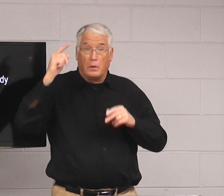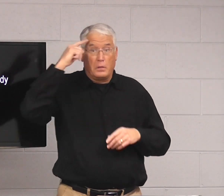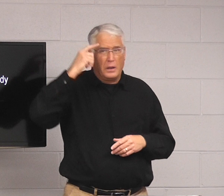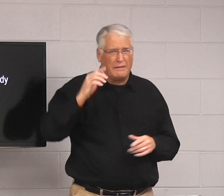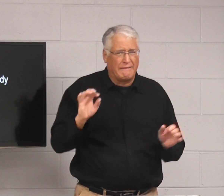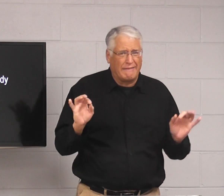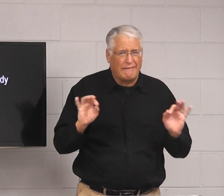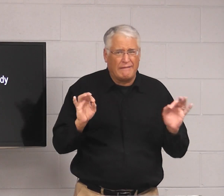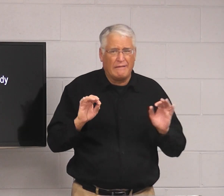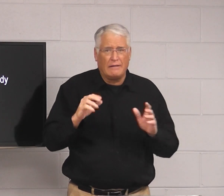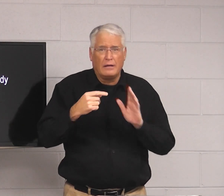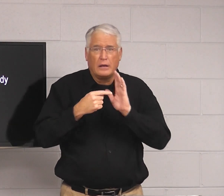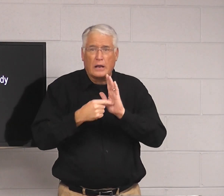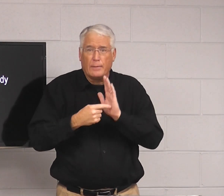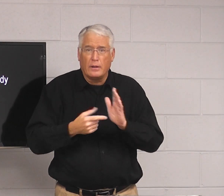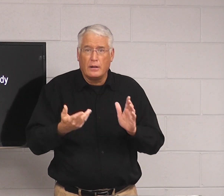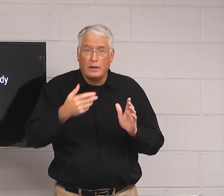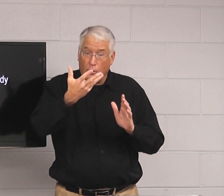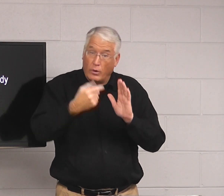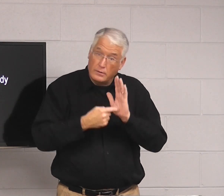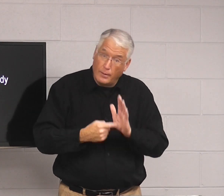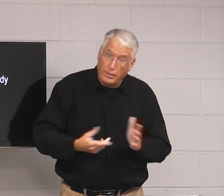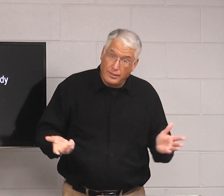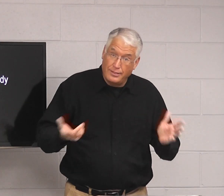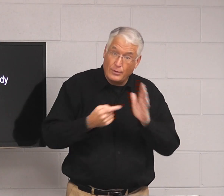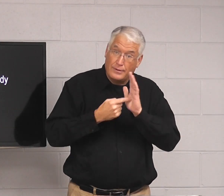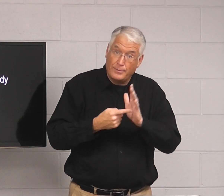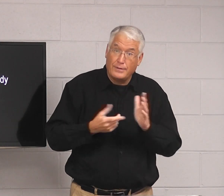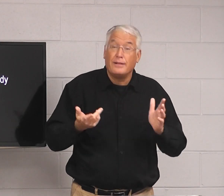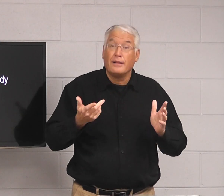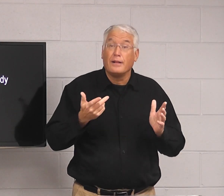And some people think that that's no big deal. Do you have an example?